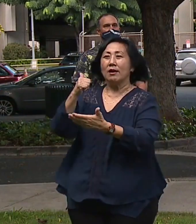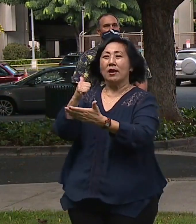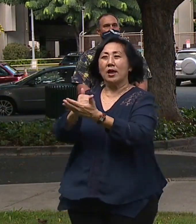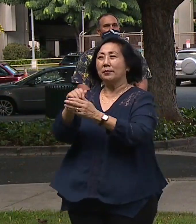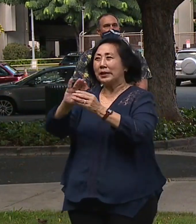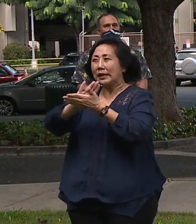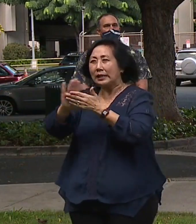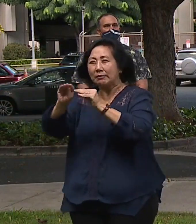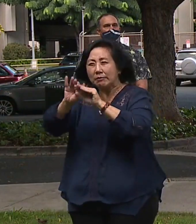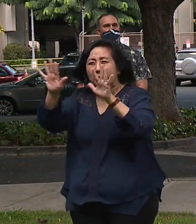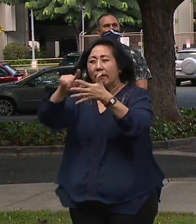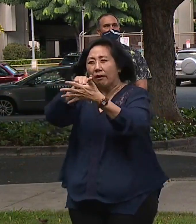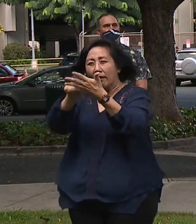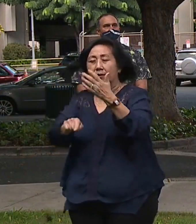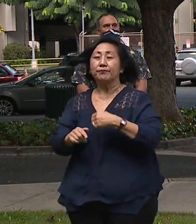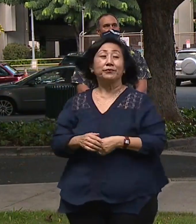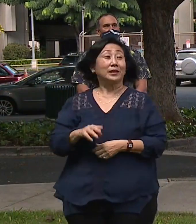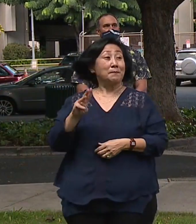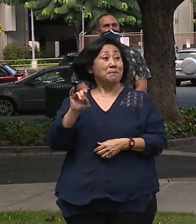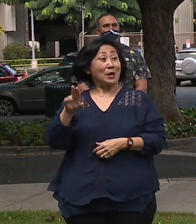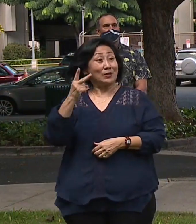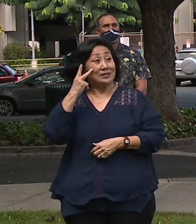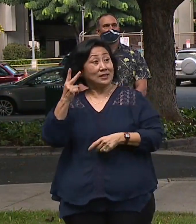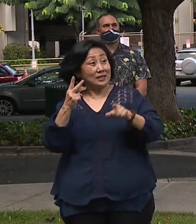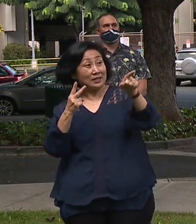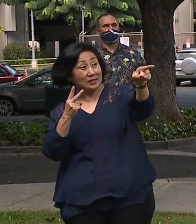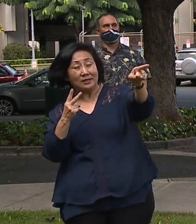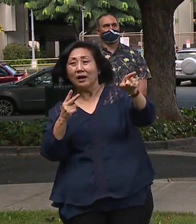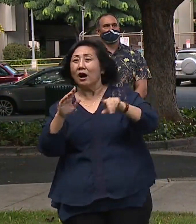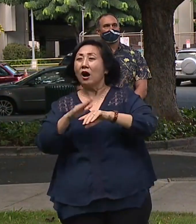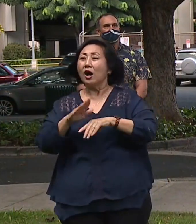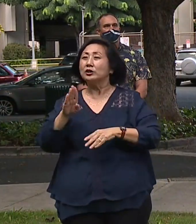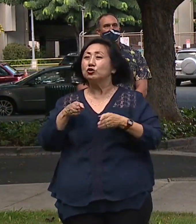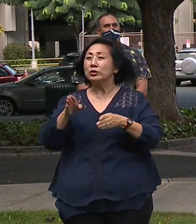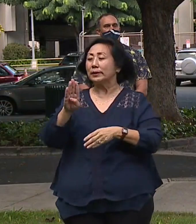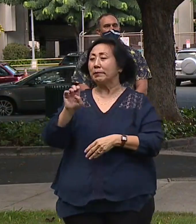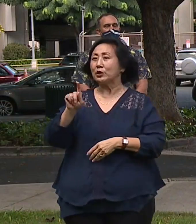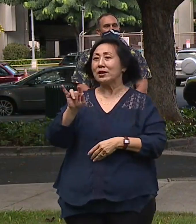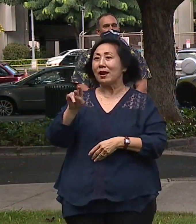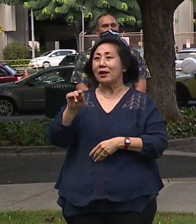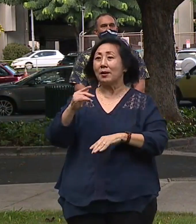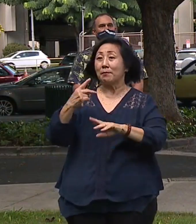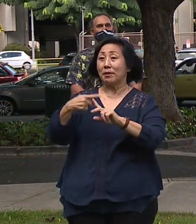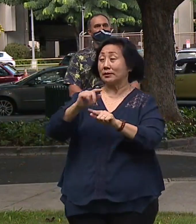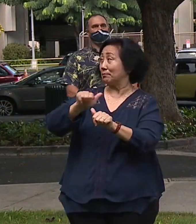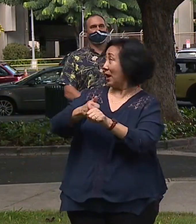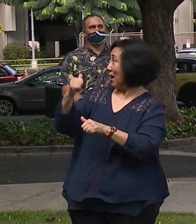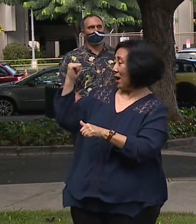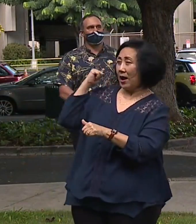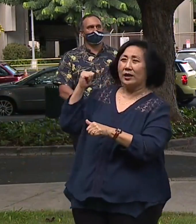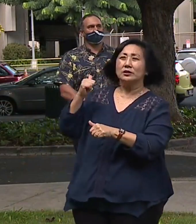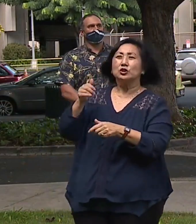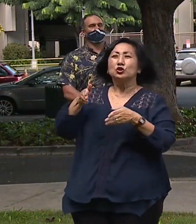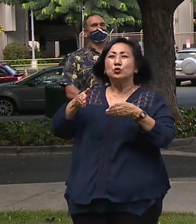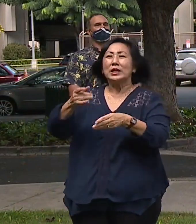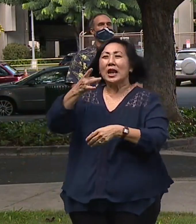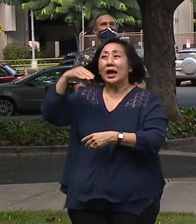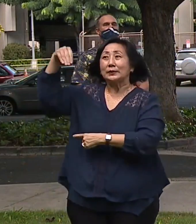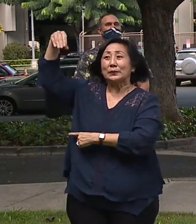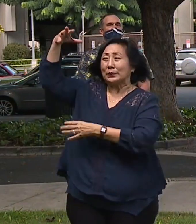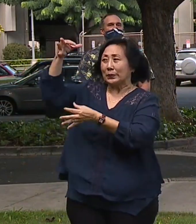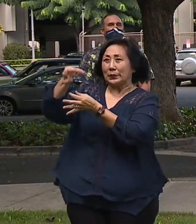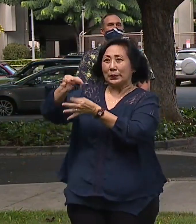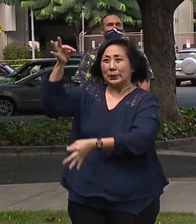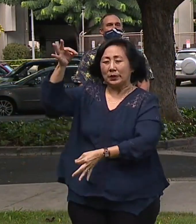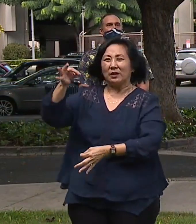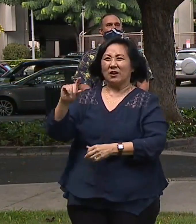goals. Mayor pointed out, you can see the streetlights over there on Beretania and behind us that were a part of